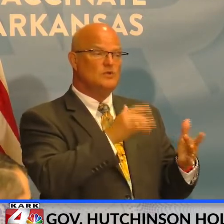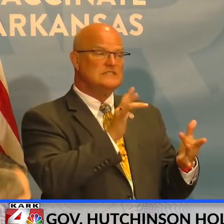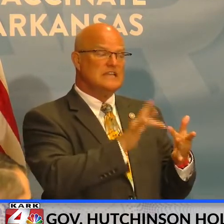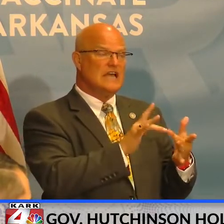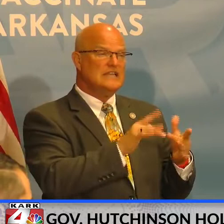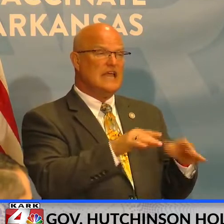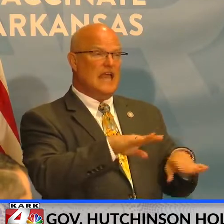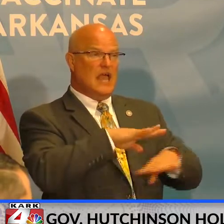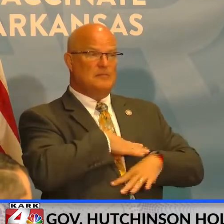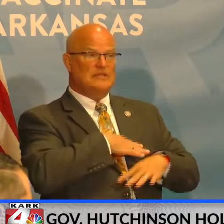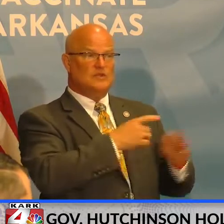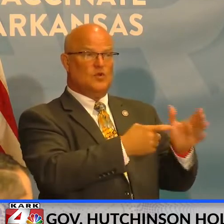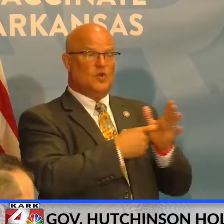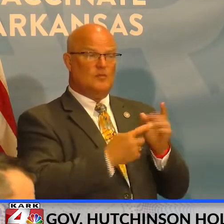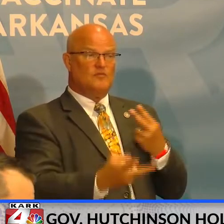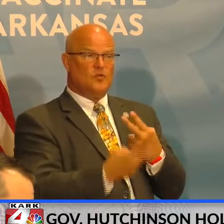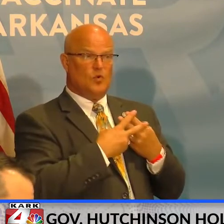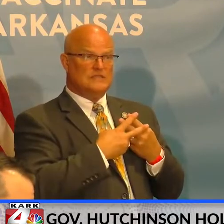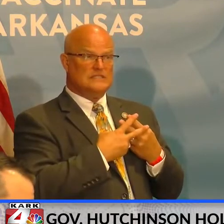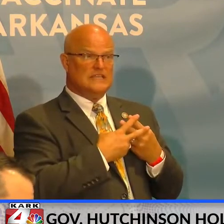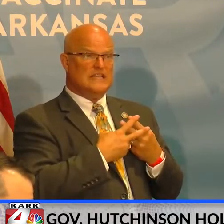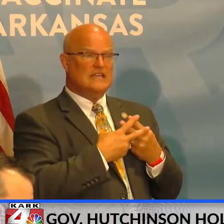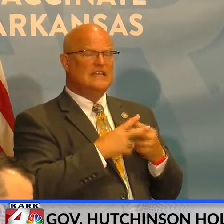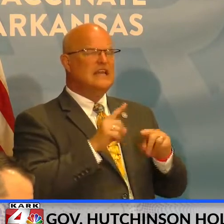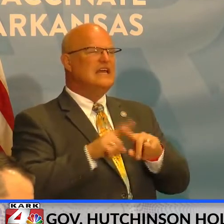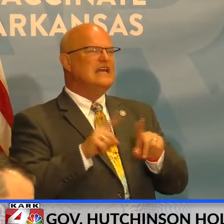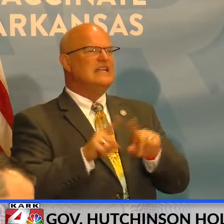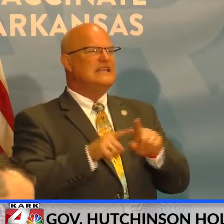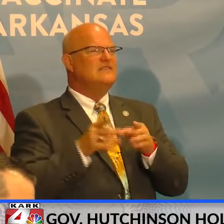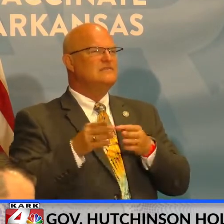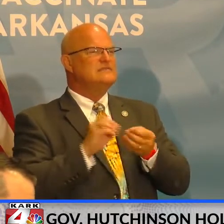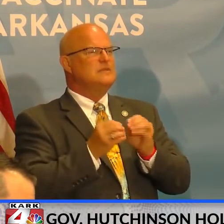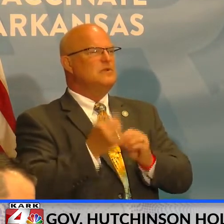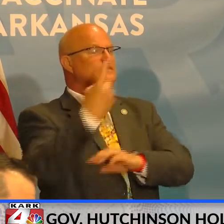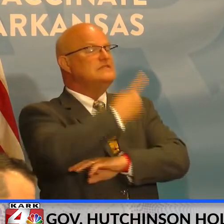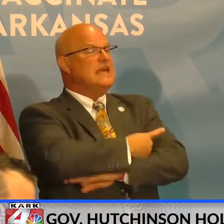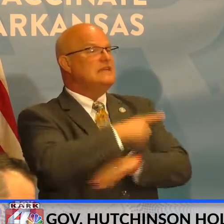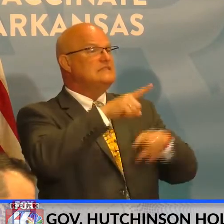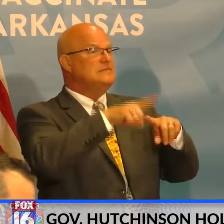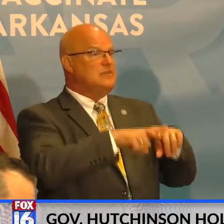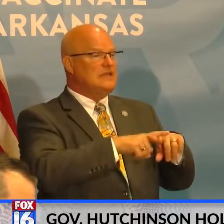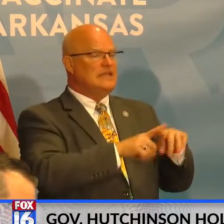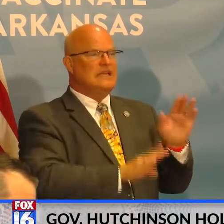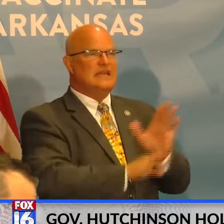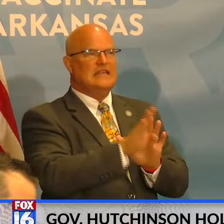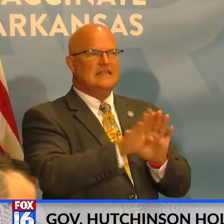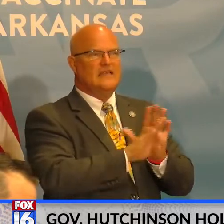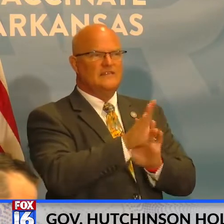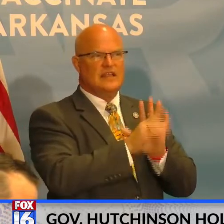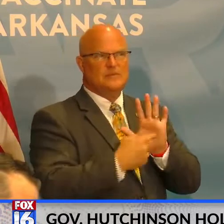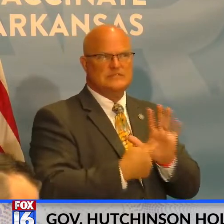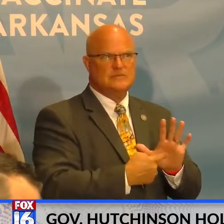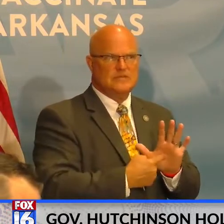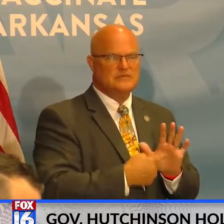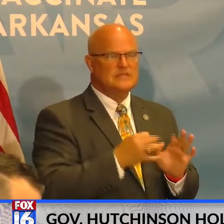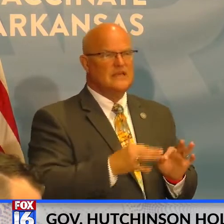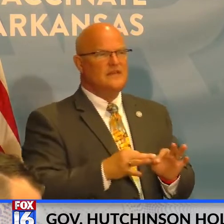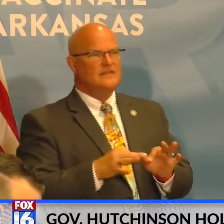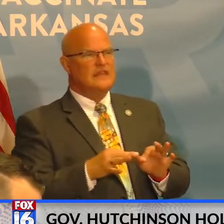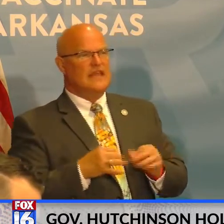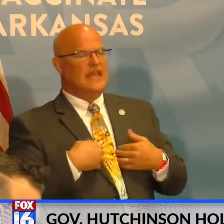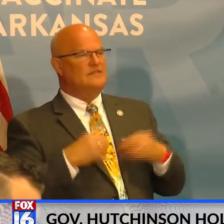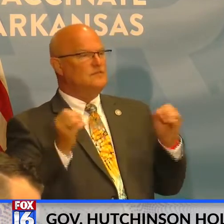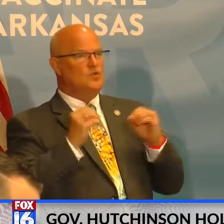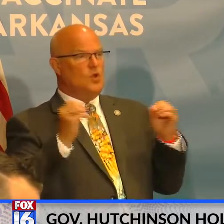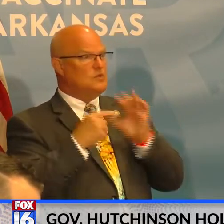meets the requirements for quarantine, there are a different number of days depending on whether or not they develop symptoms. Um, if they remain symptom